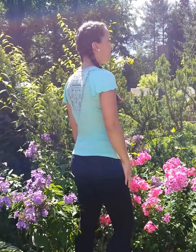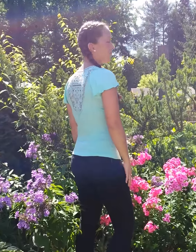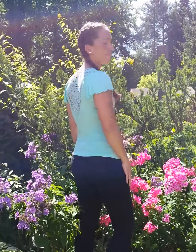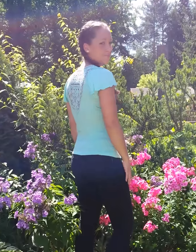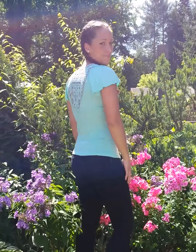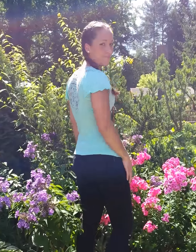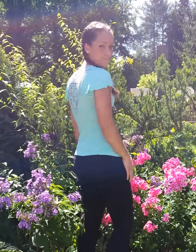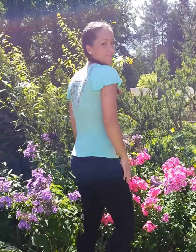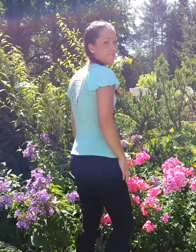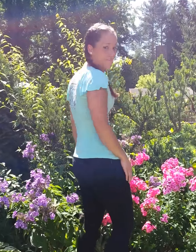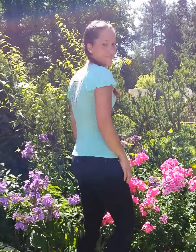Sing it with your boy.